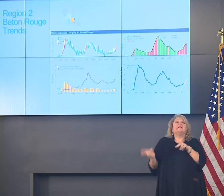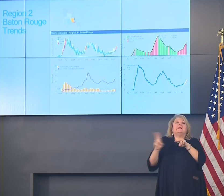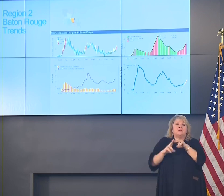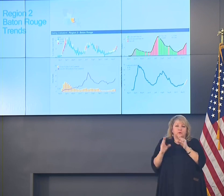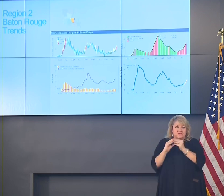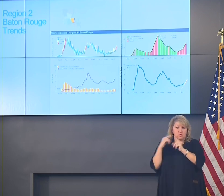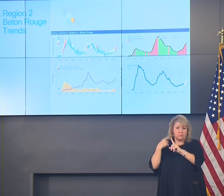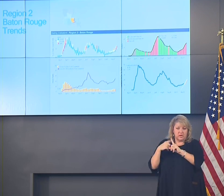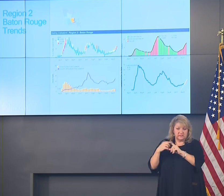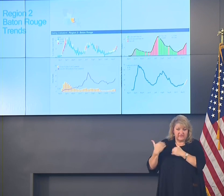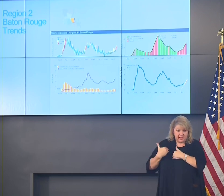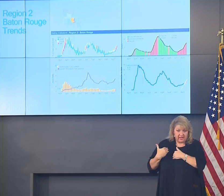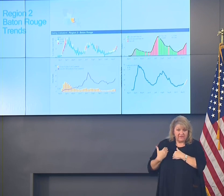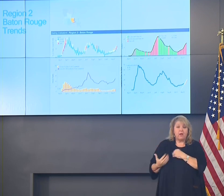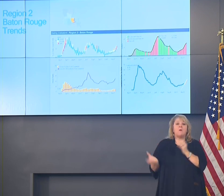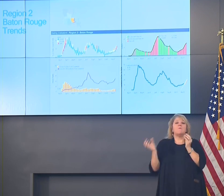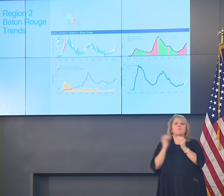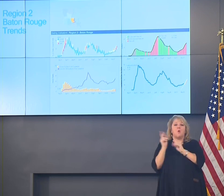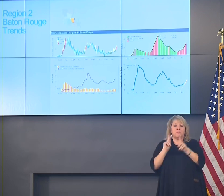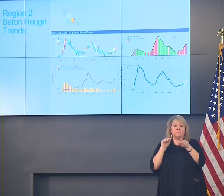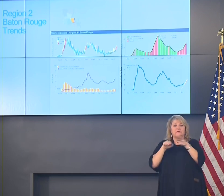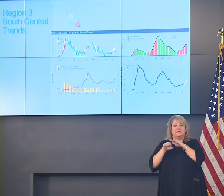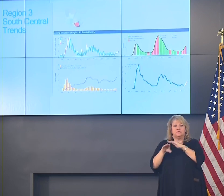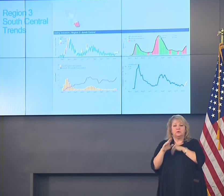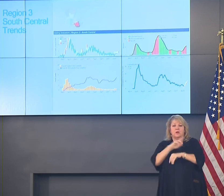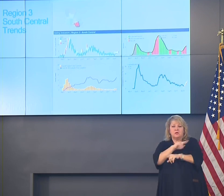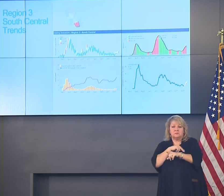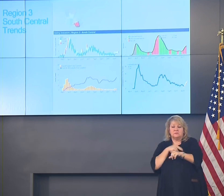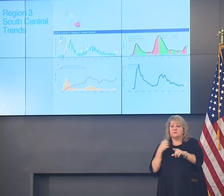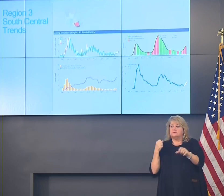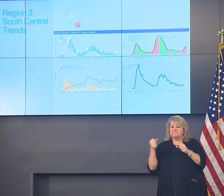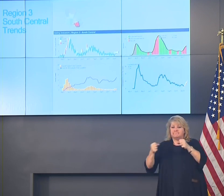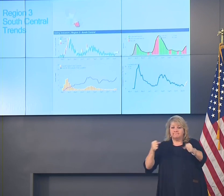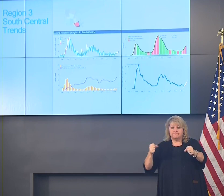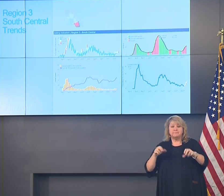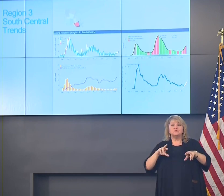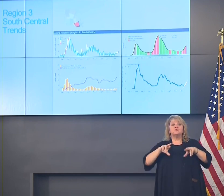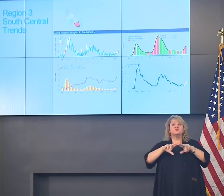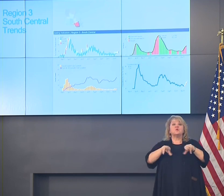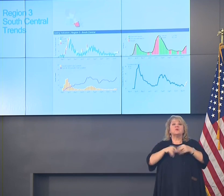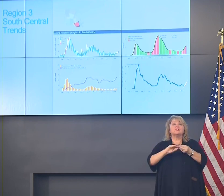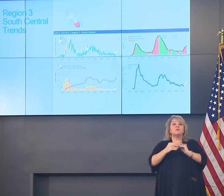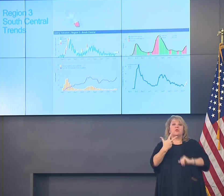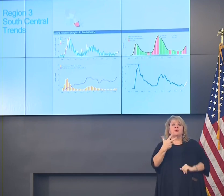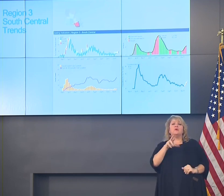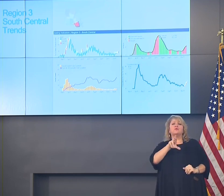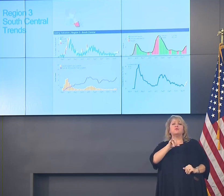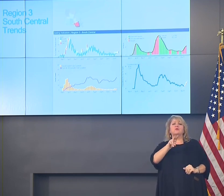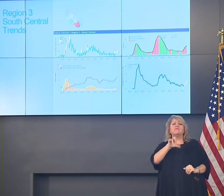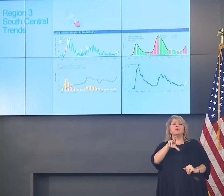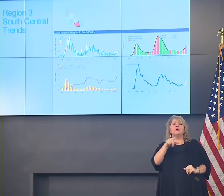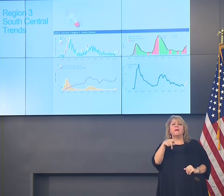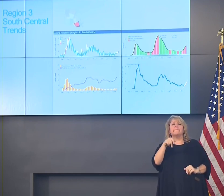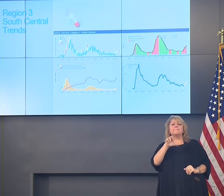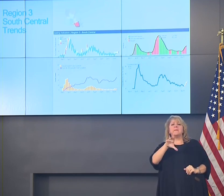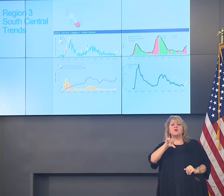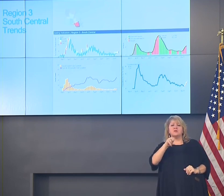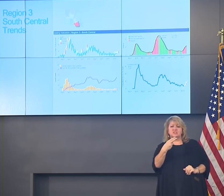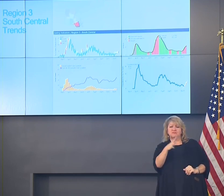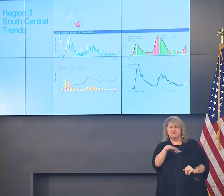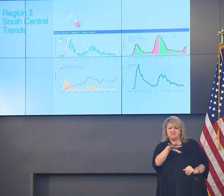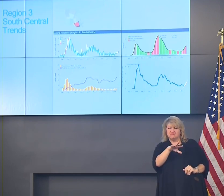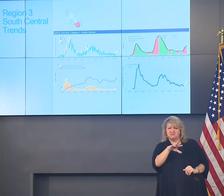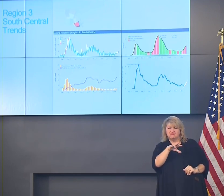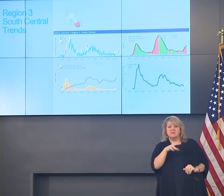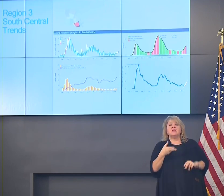and increases in hospitalizations. In region 3, which is the river parishes, you'll see the increase in percent positivity,